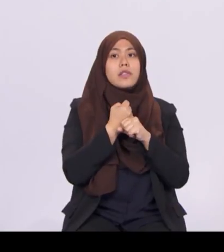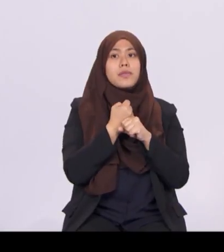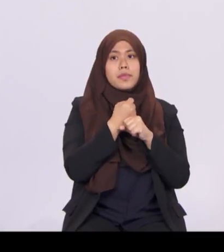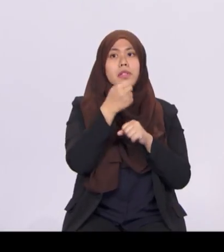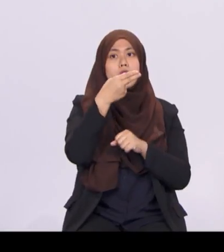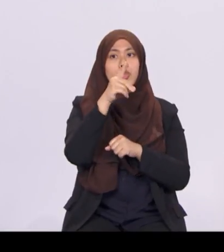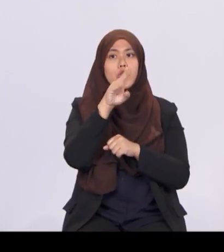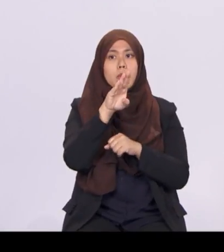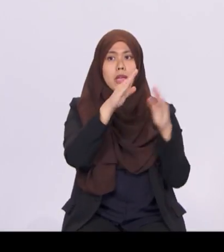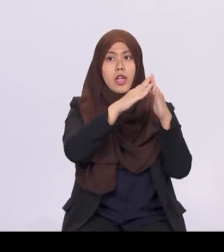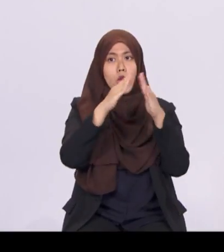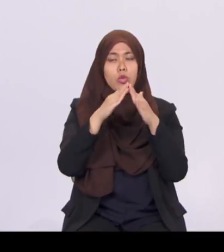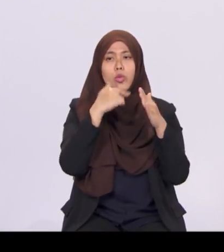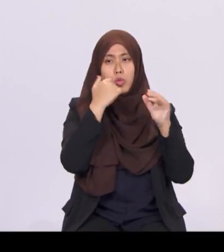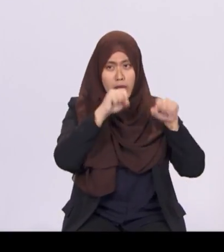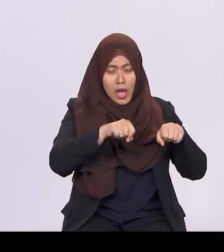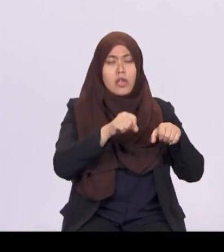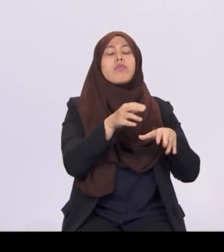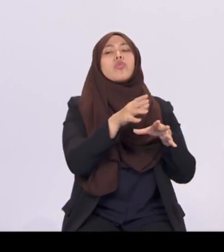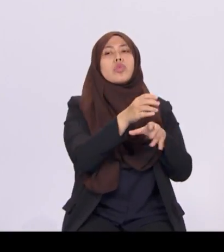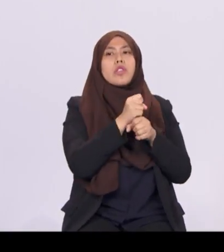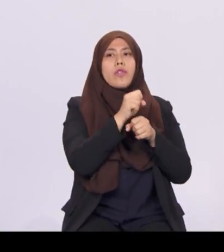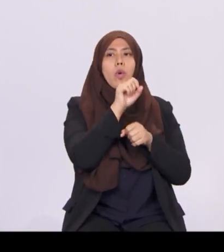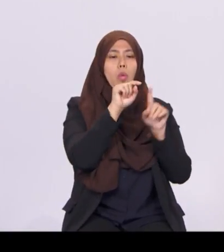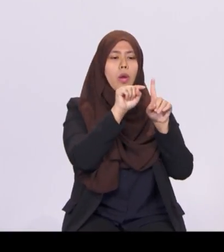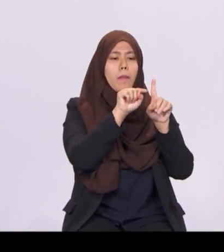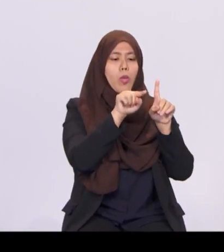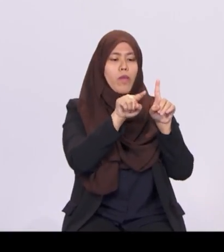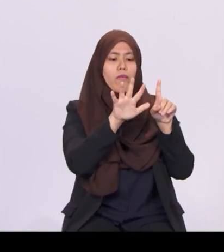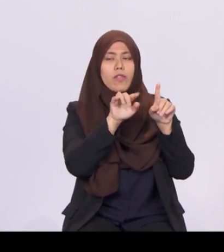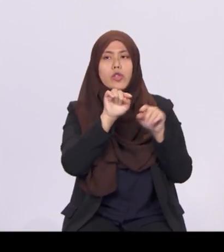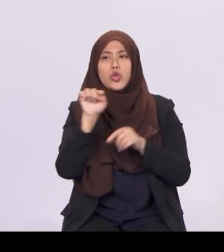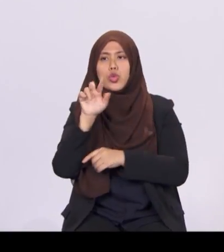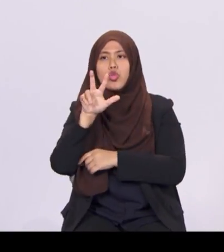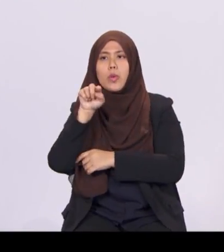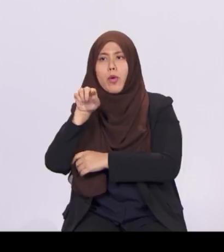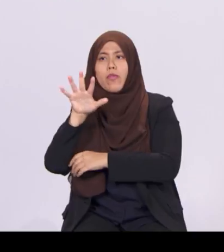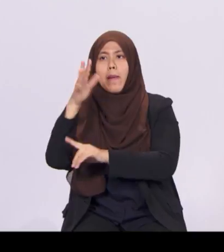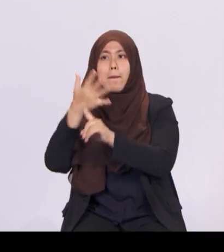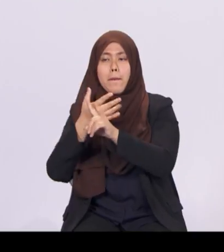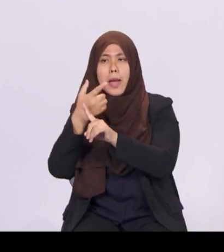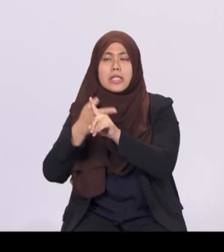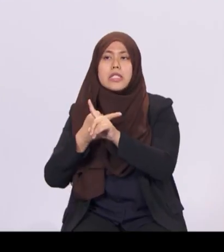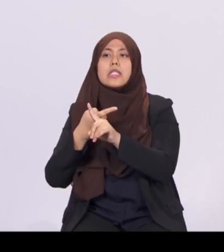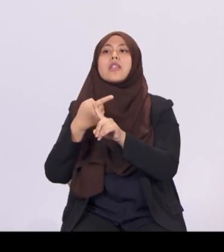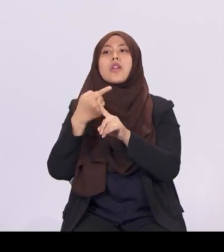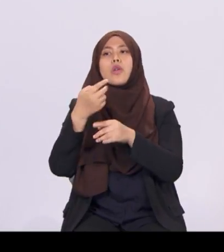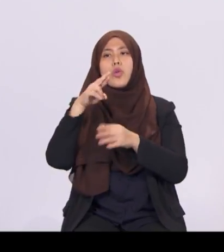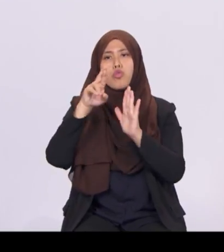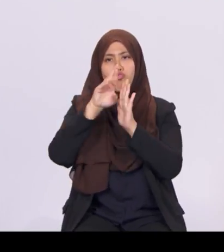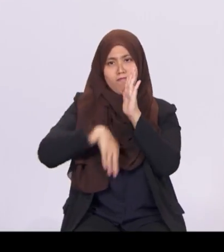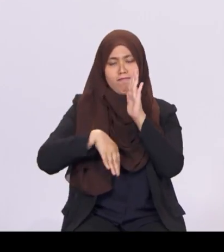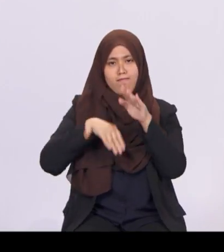households received 1.5 to 3.5 months of rebates on their Service and Conservancy charges, or SNCC.